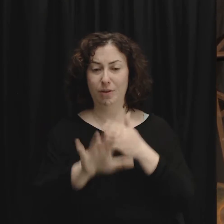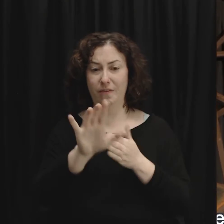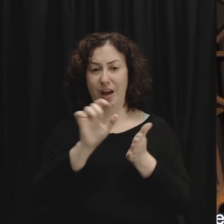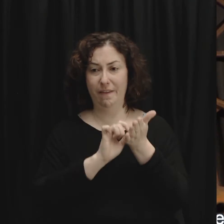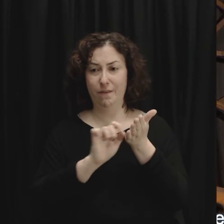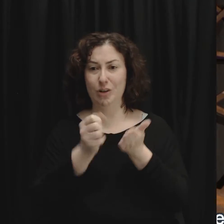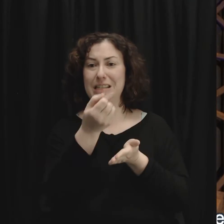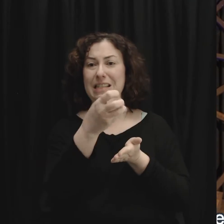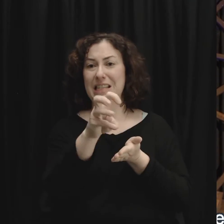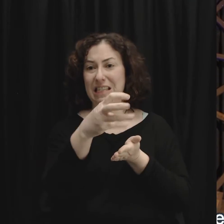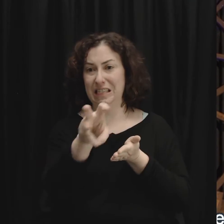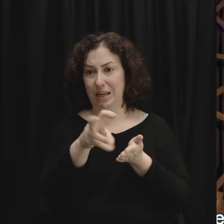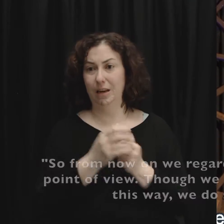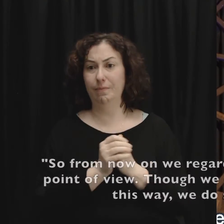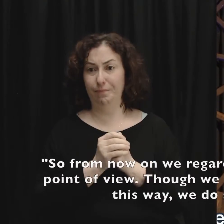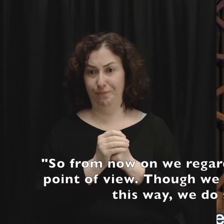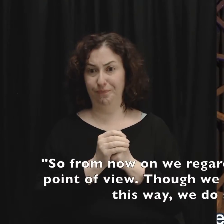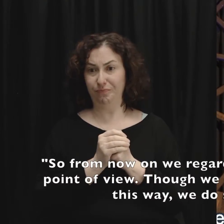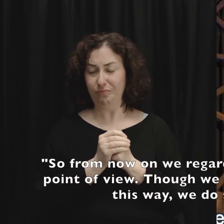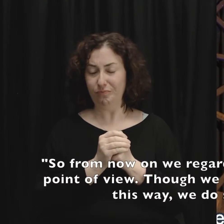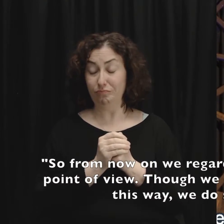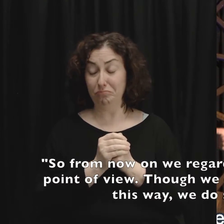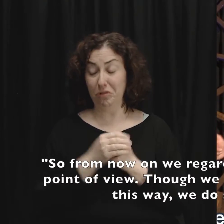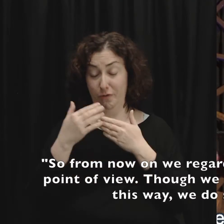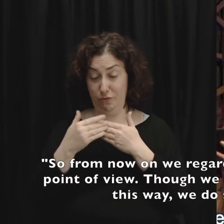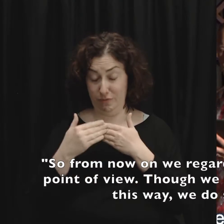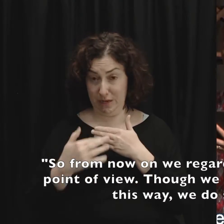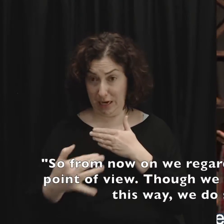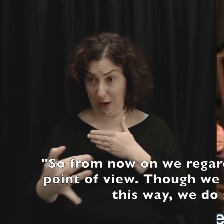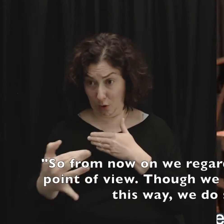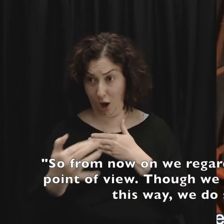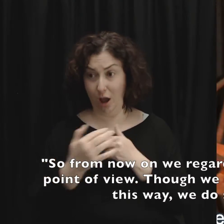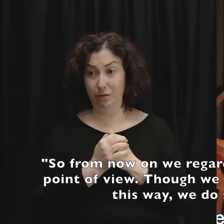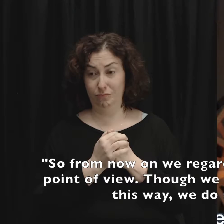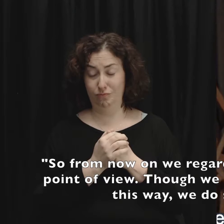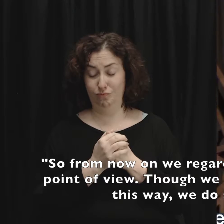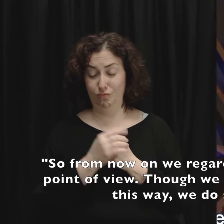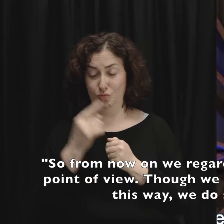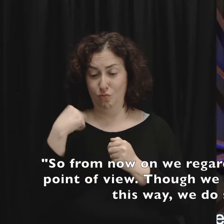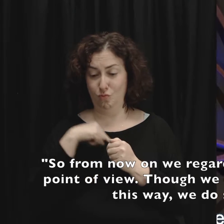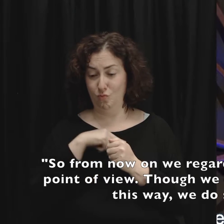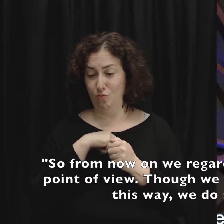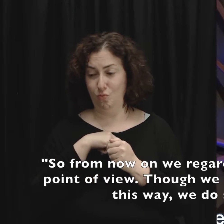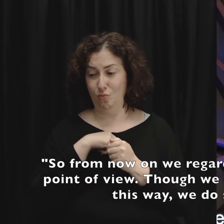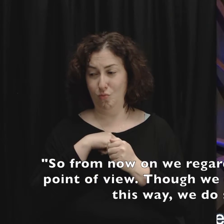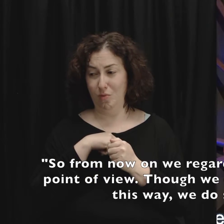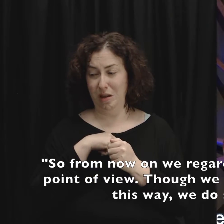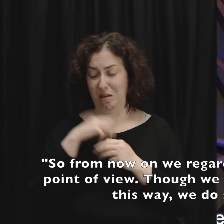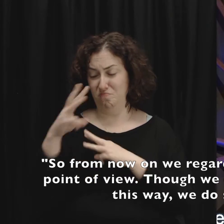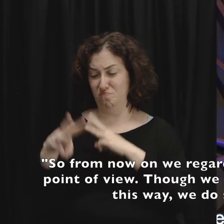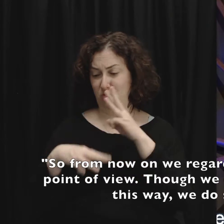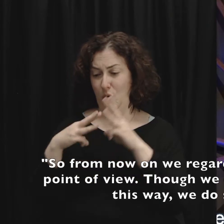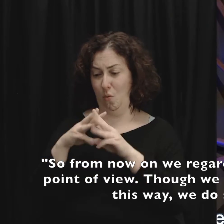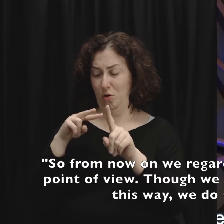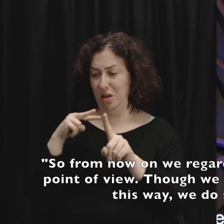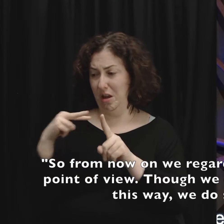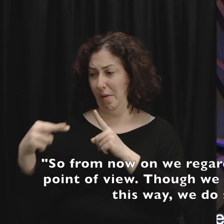Apostle Paul writes. He says, So from now on, we regard no one from, look at this phrase, from a